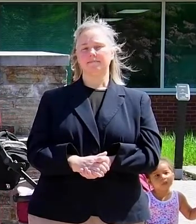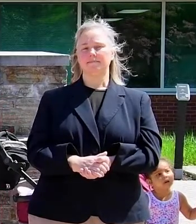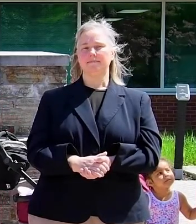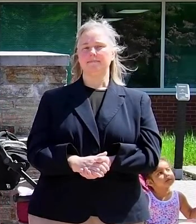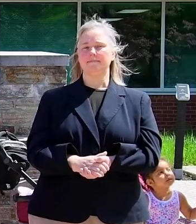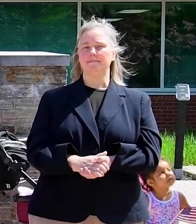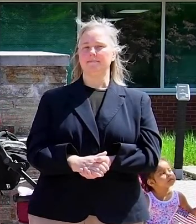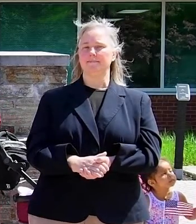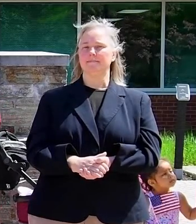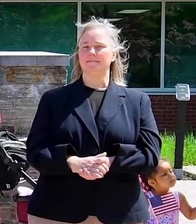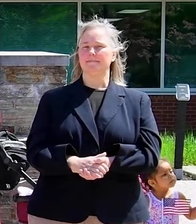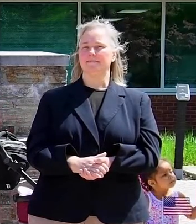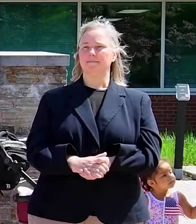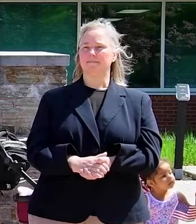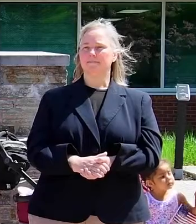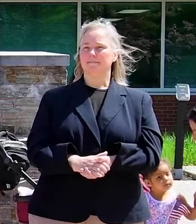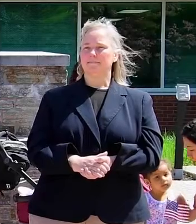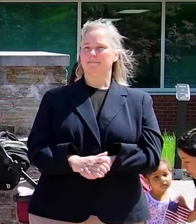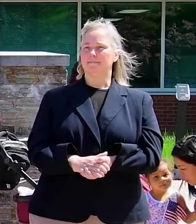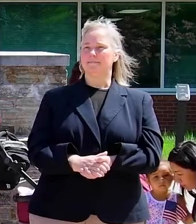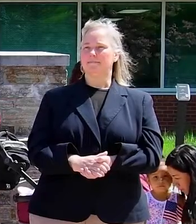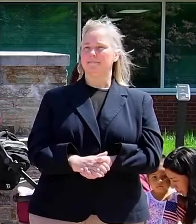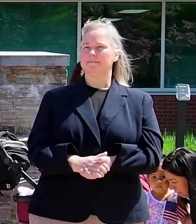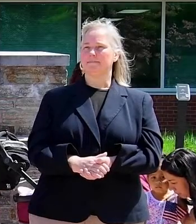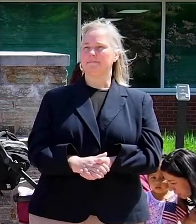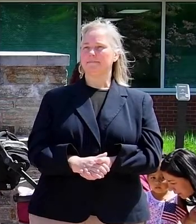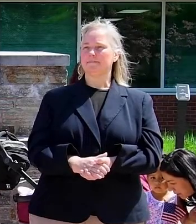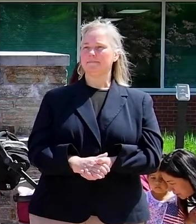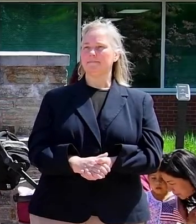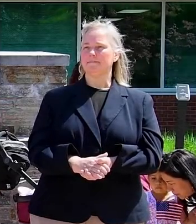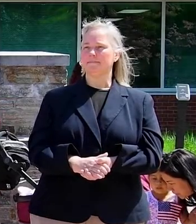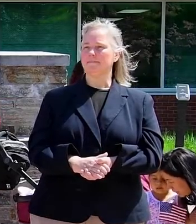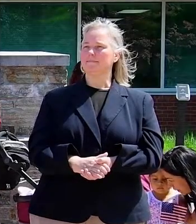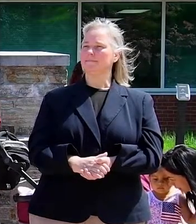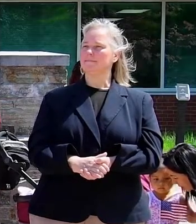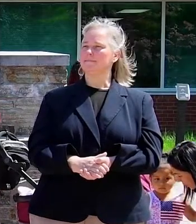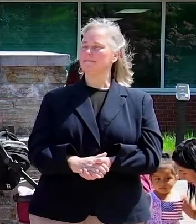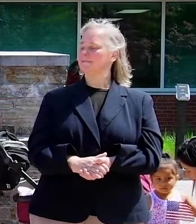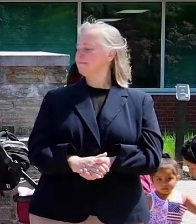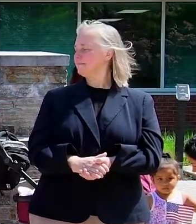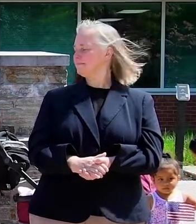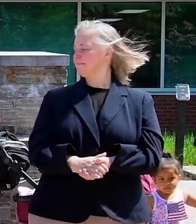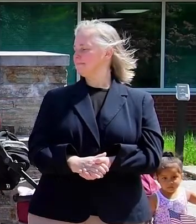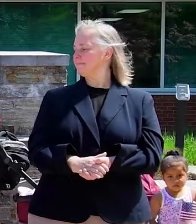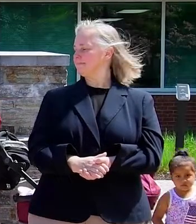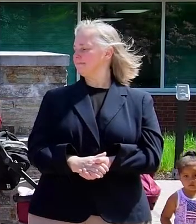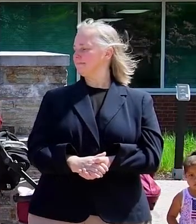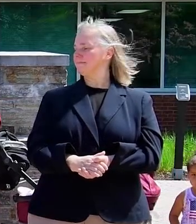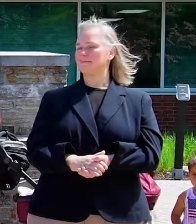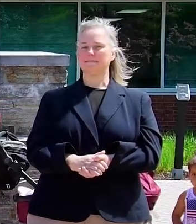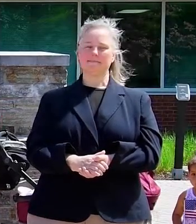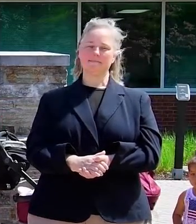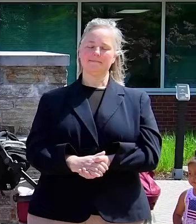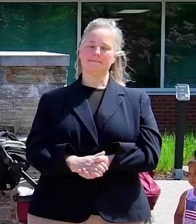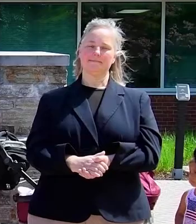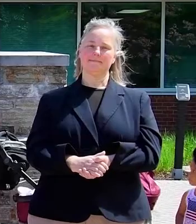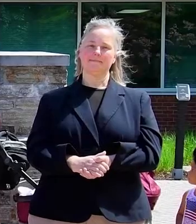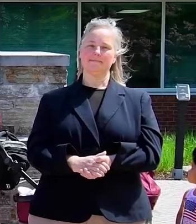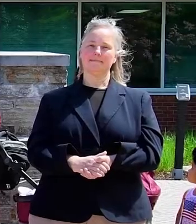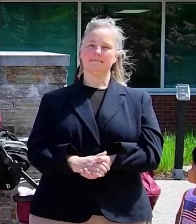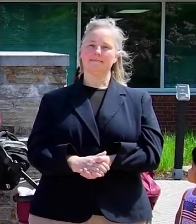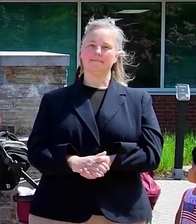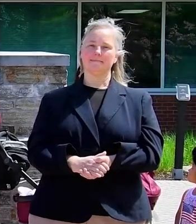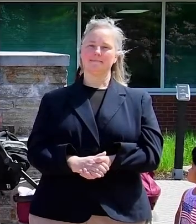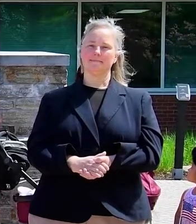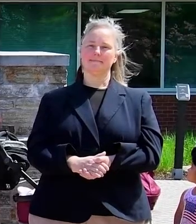my baby was fine. Many women in my community didn't have the same experience. Many people with like me were losing